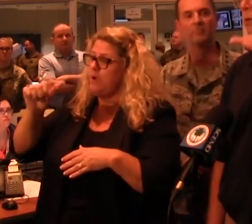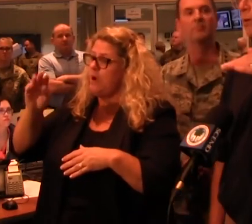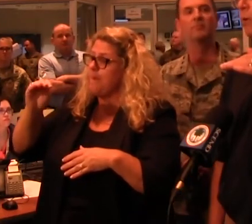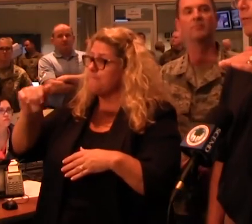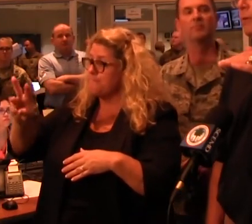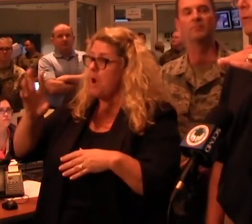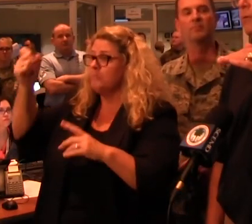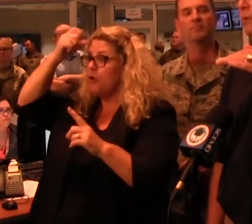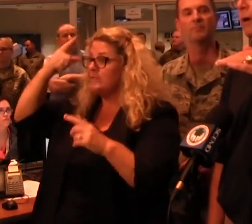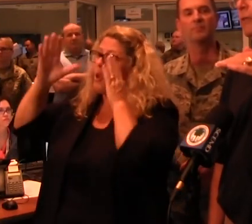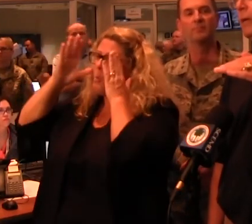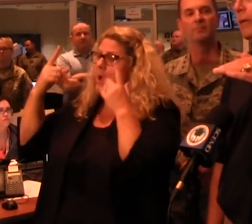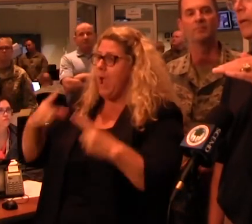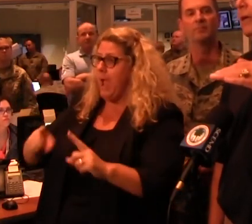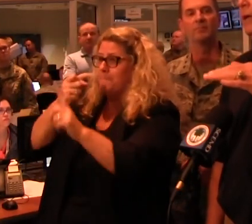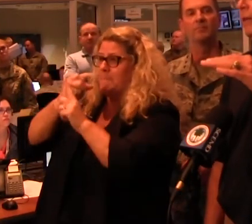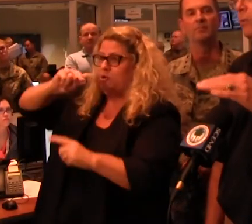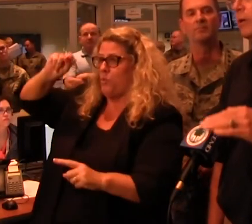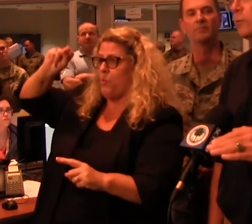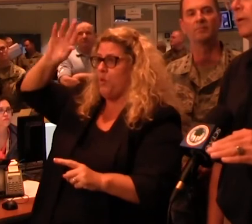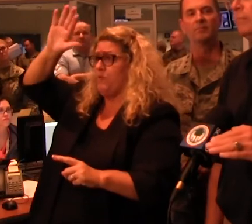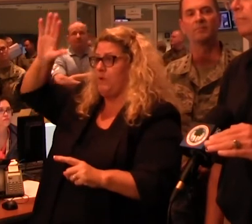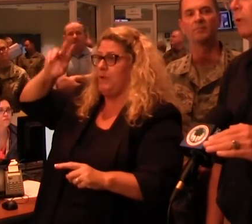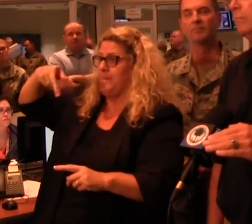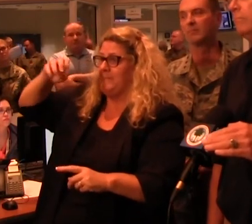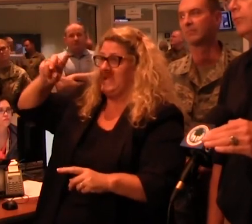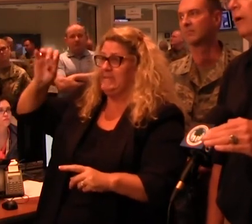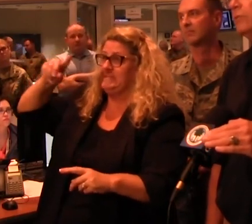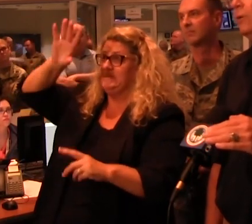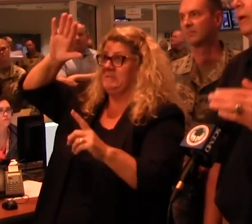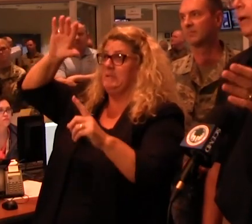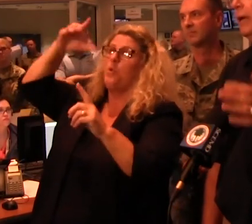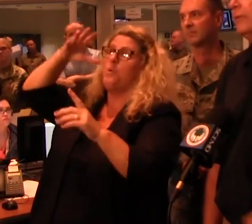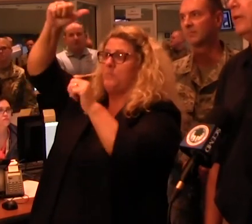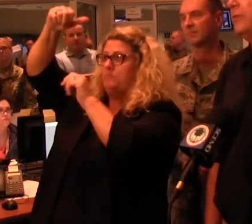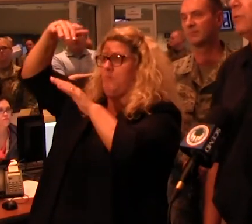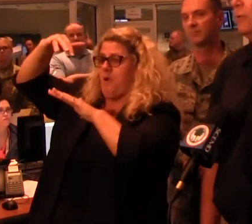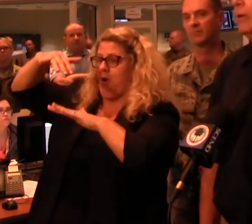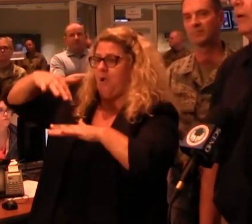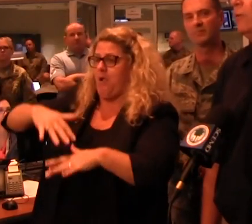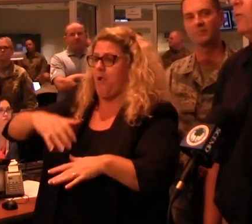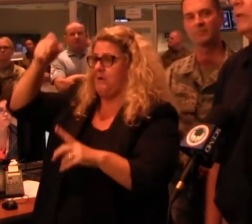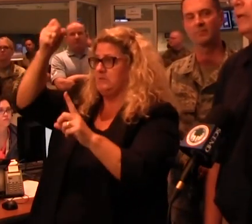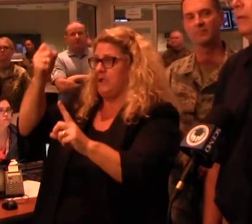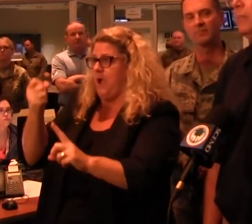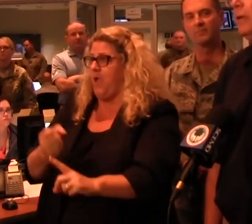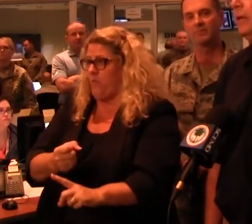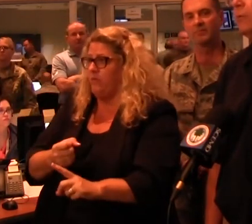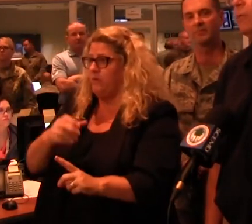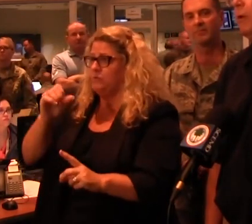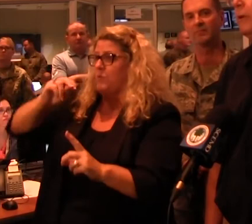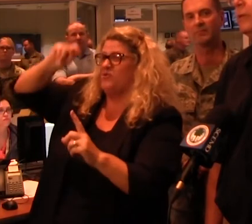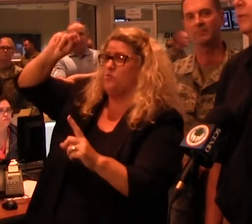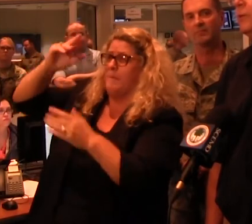start more in the north, northern part of the PD, and then work its way south. So I guess the answer would be right now the northern end of the